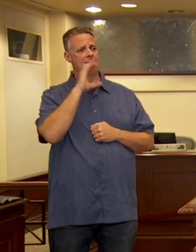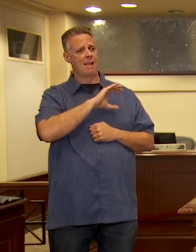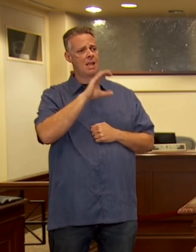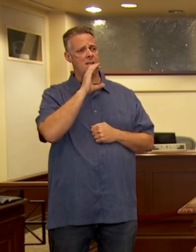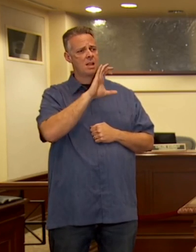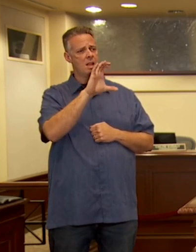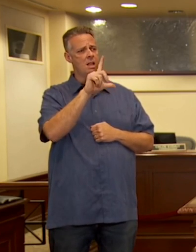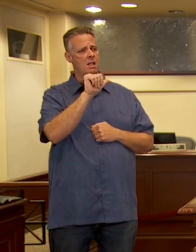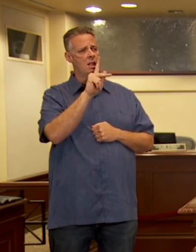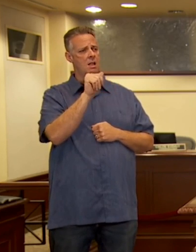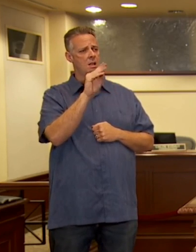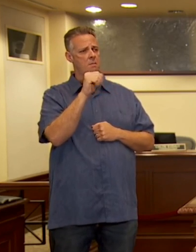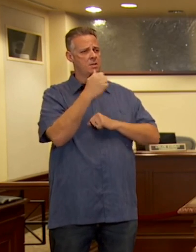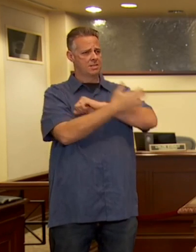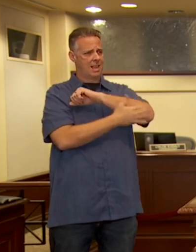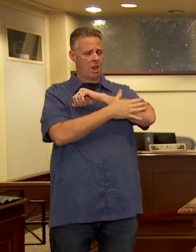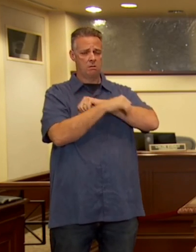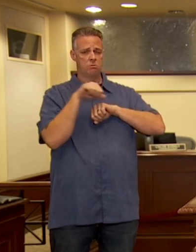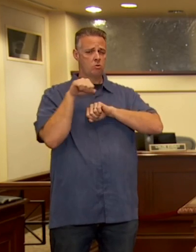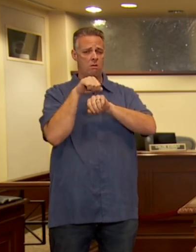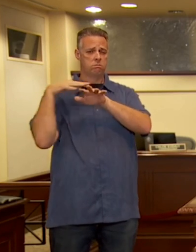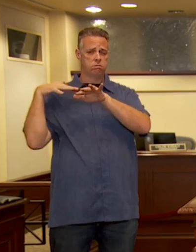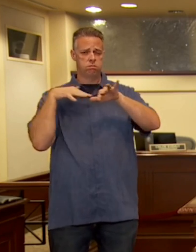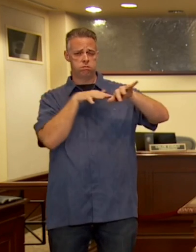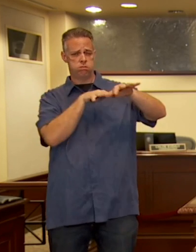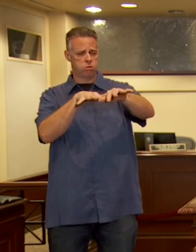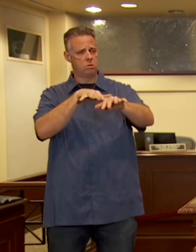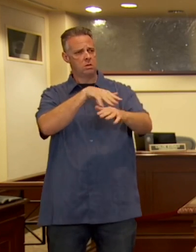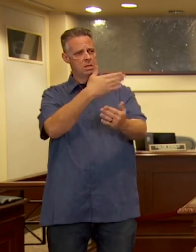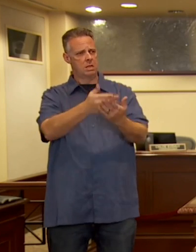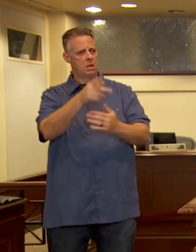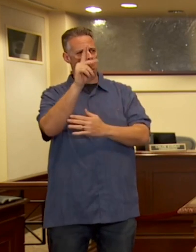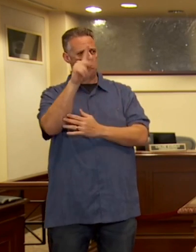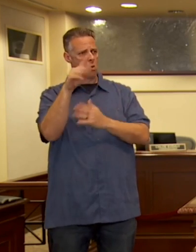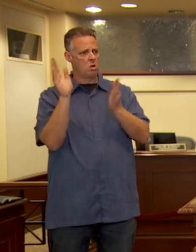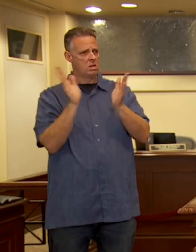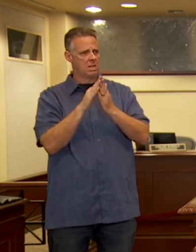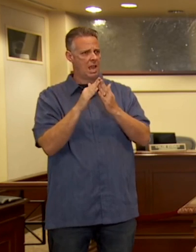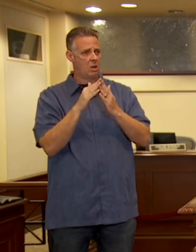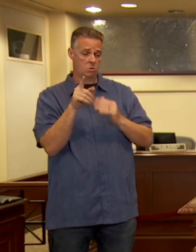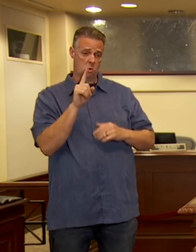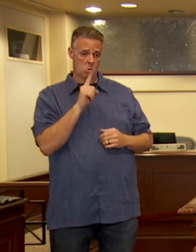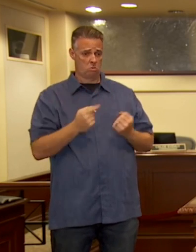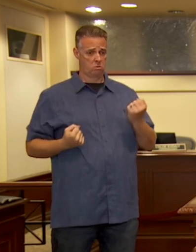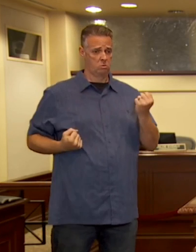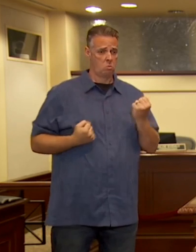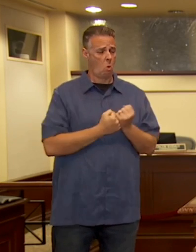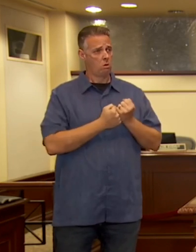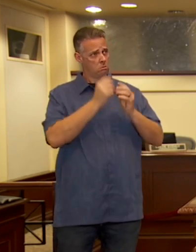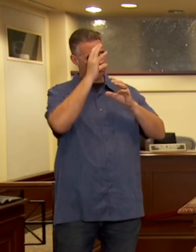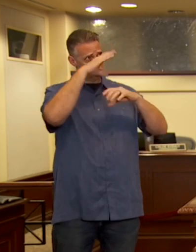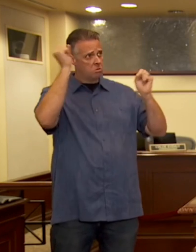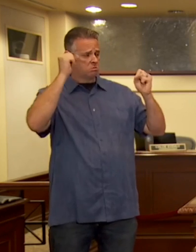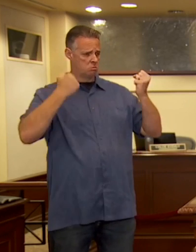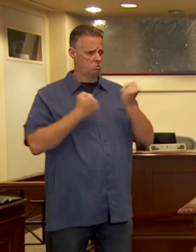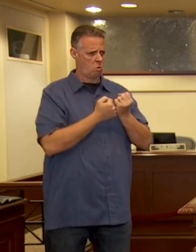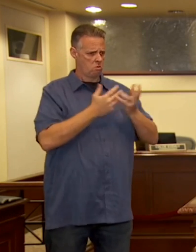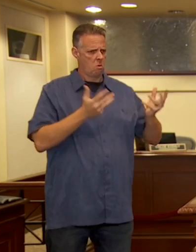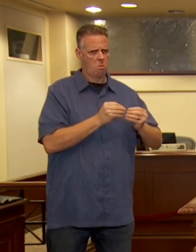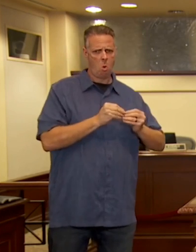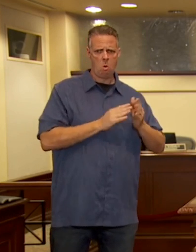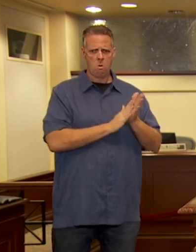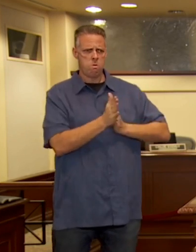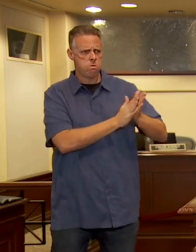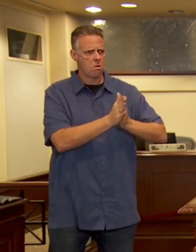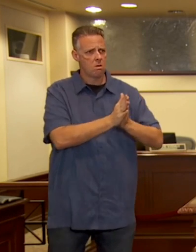driving through downtown Portland. They were supported and energized by the president himself. President